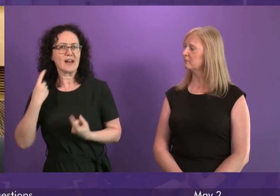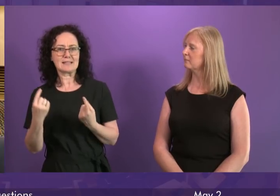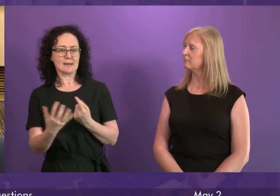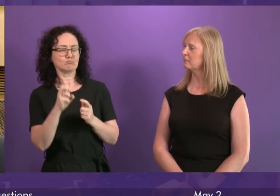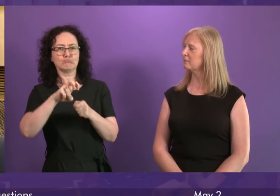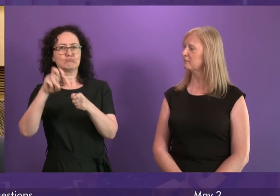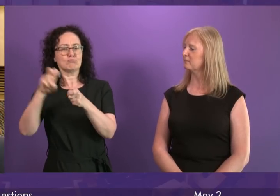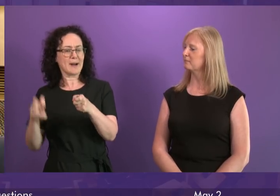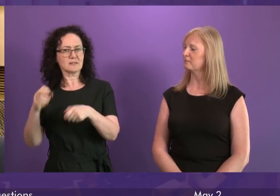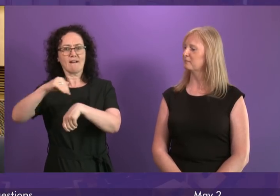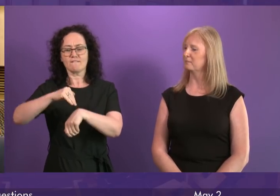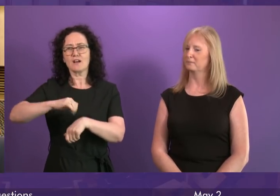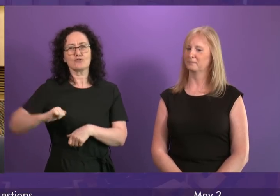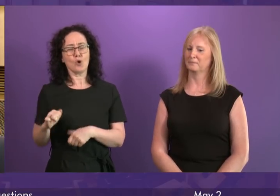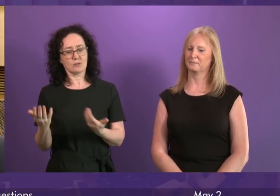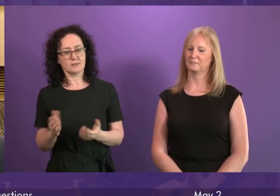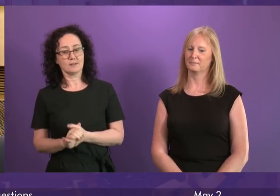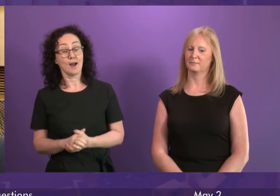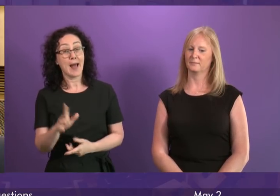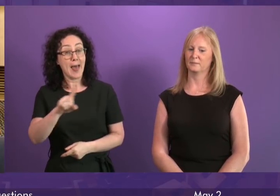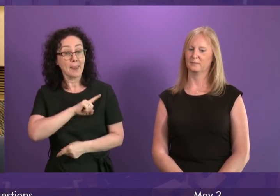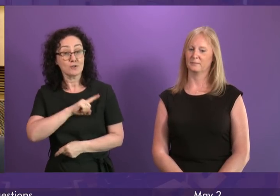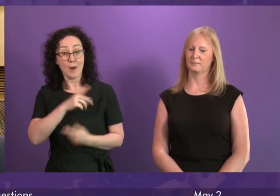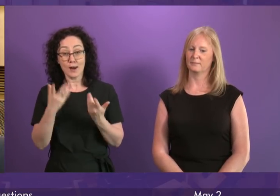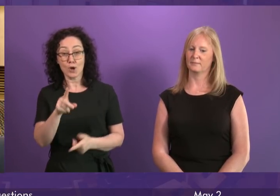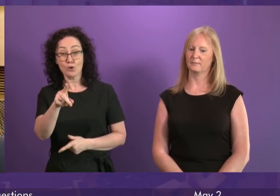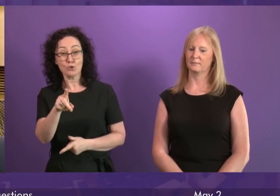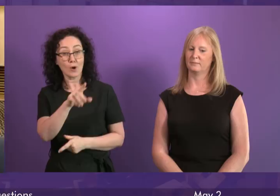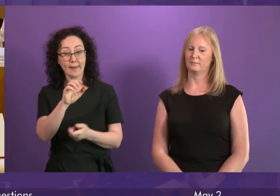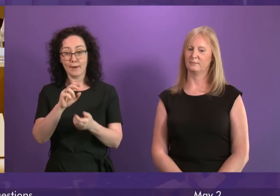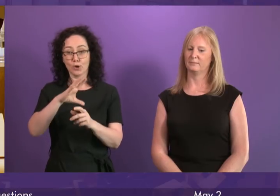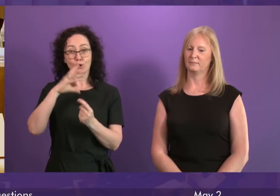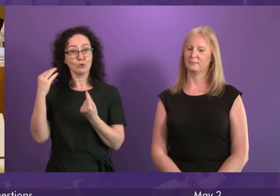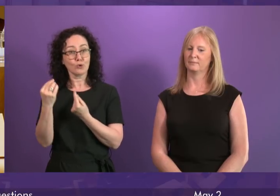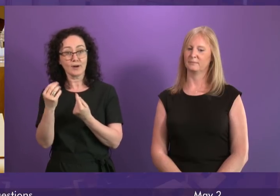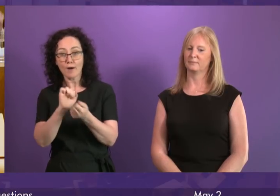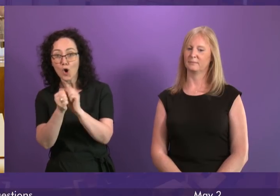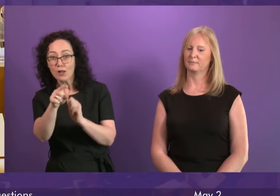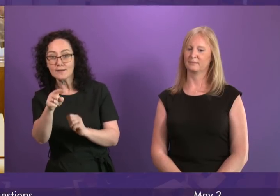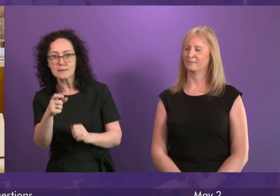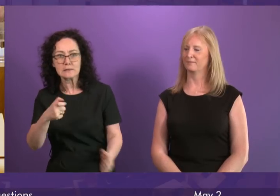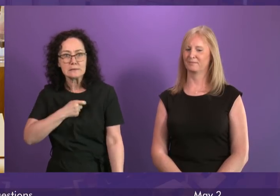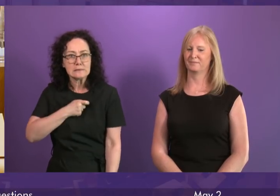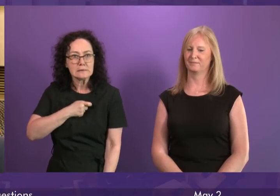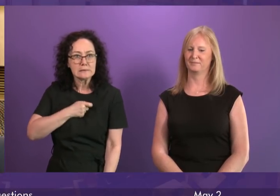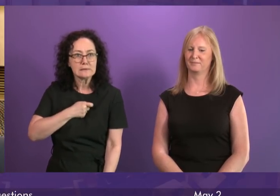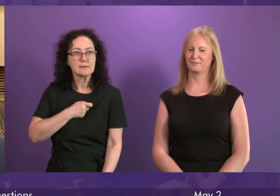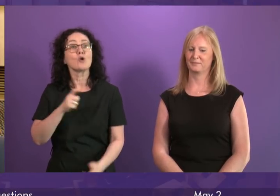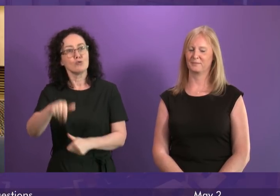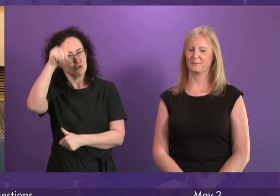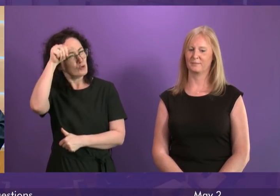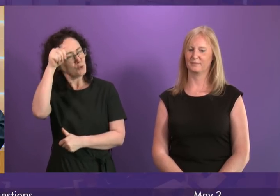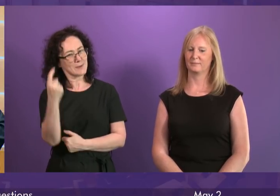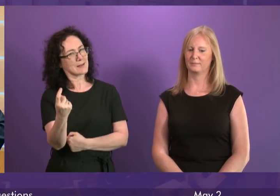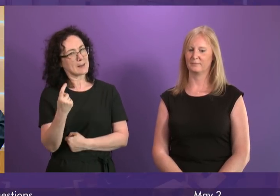rising. And it's why we see the terror in the eyes of Jackson Carlyle and his colleagues as they see the writing well and truly on the